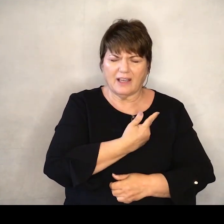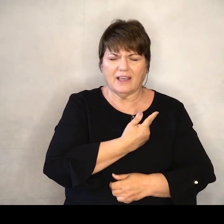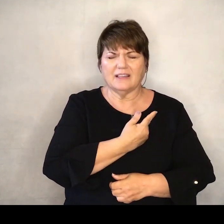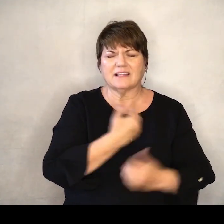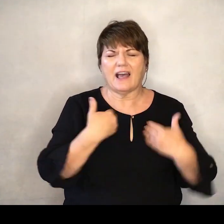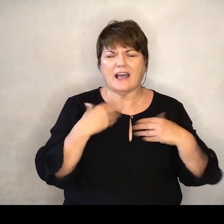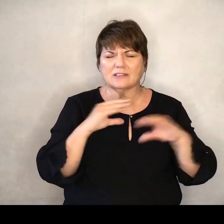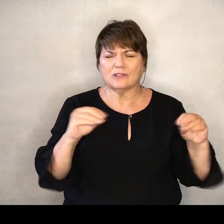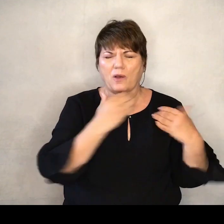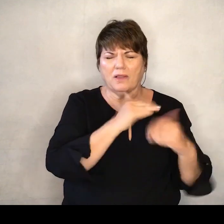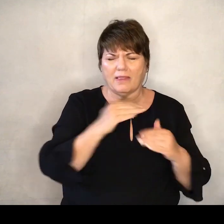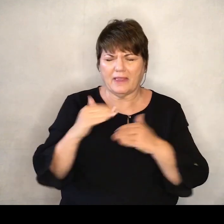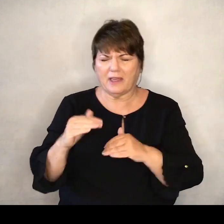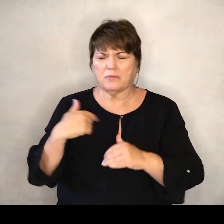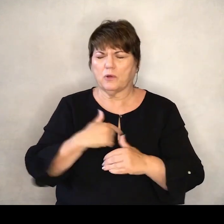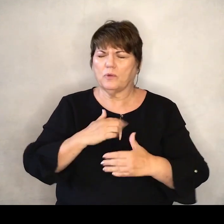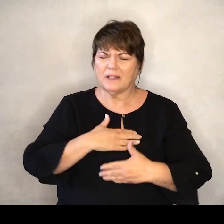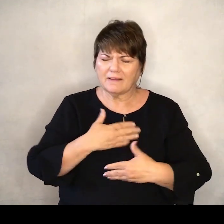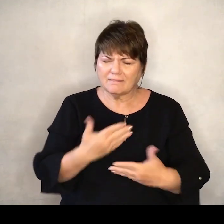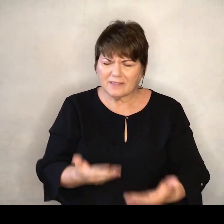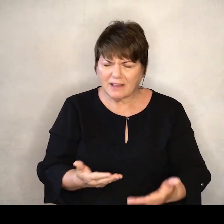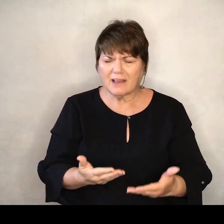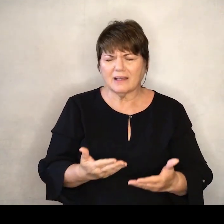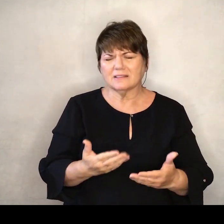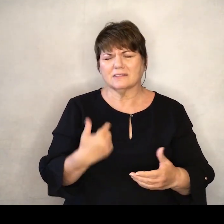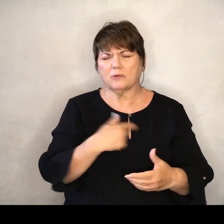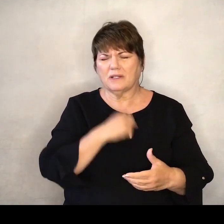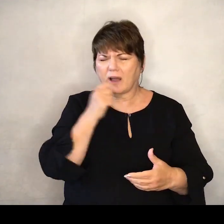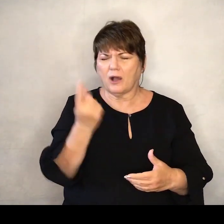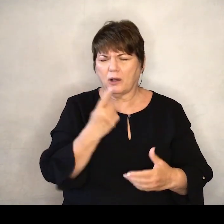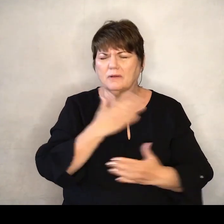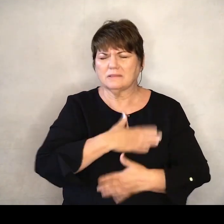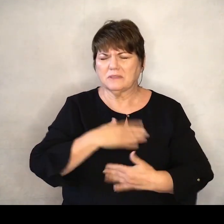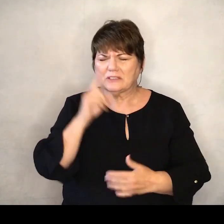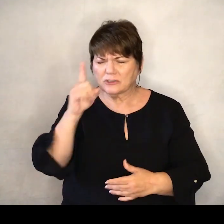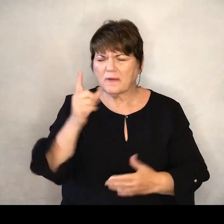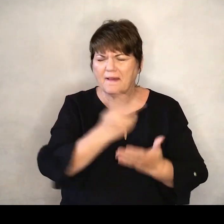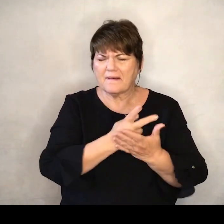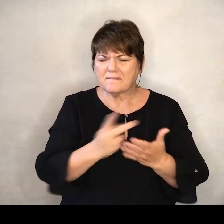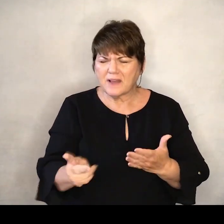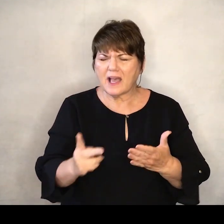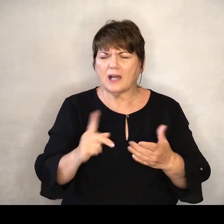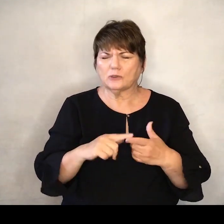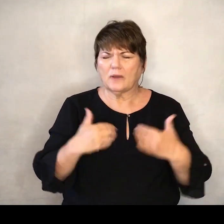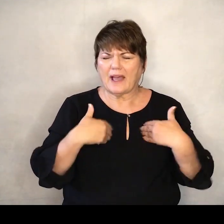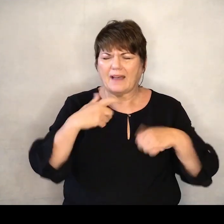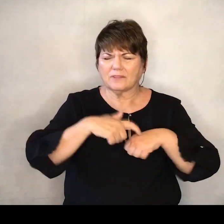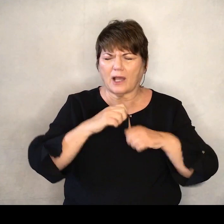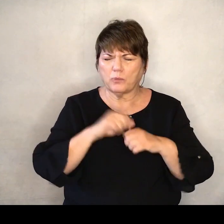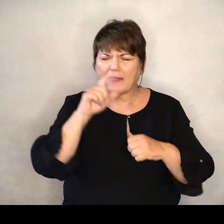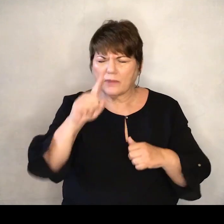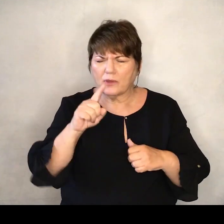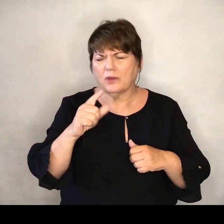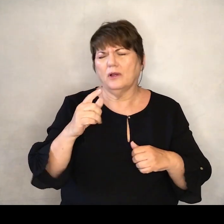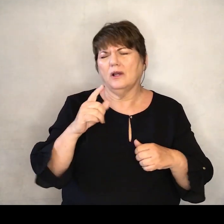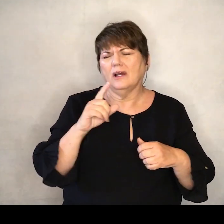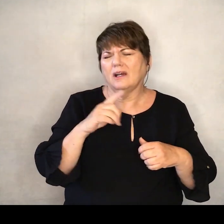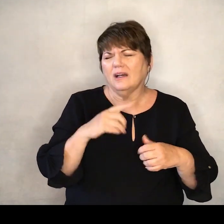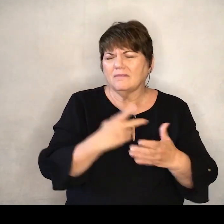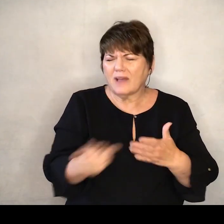We confess we fall short of your expectations We fail to spend time with you Get to know you better